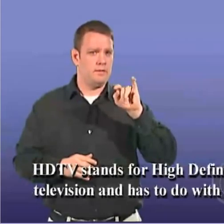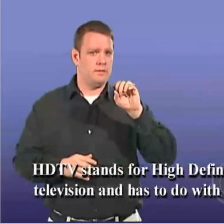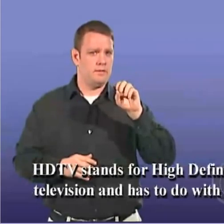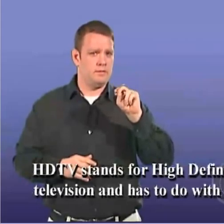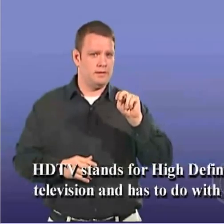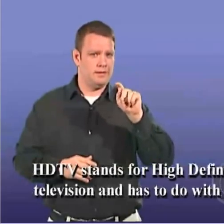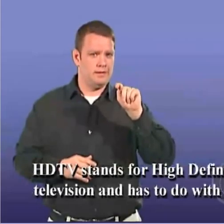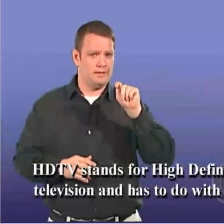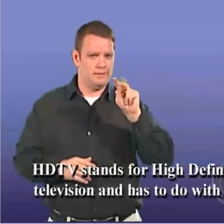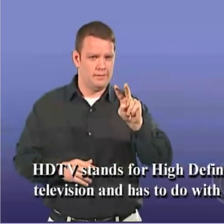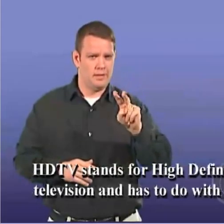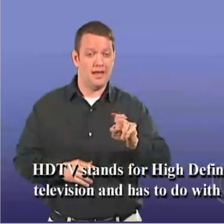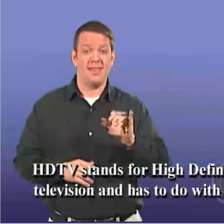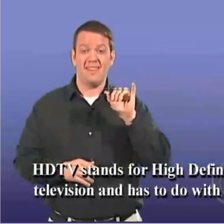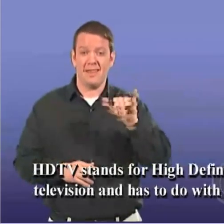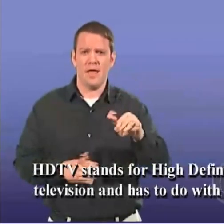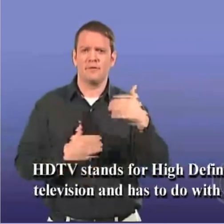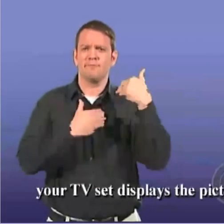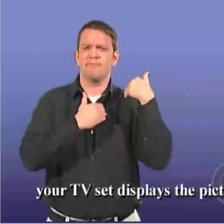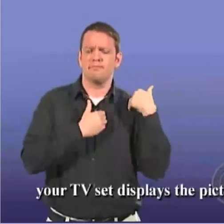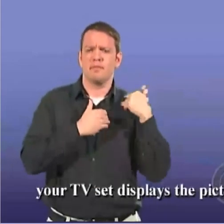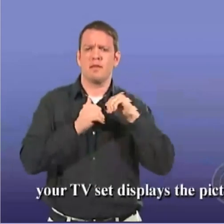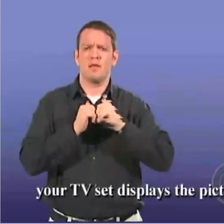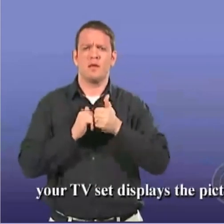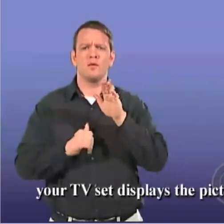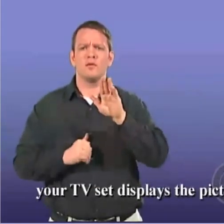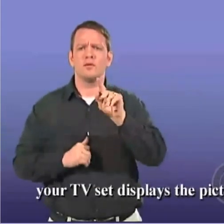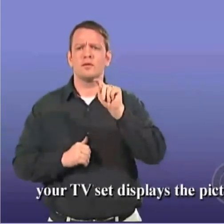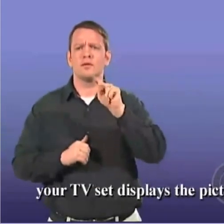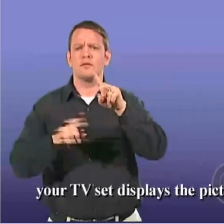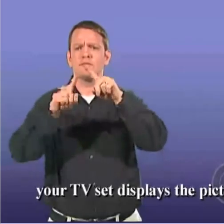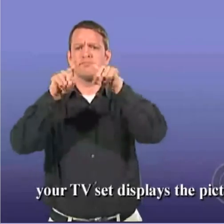and has to do with how your TV set displays the picture.